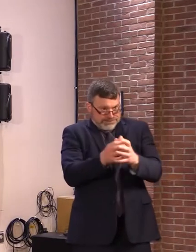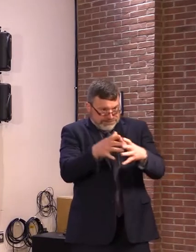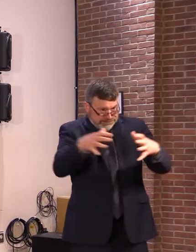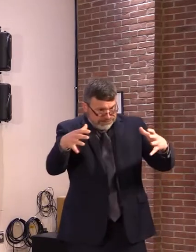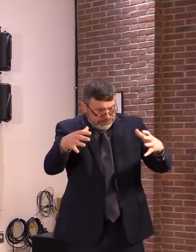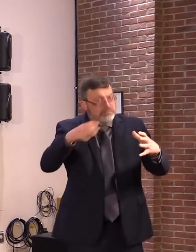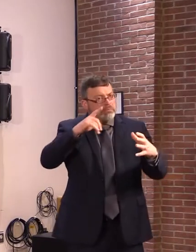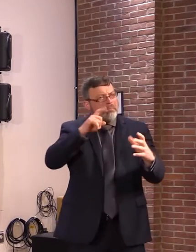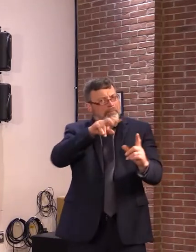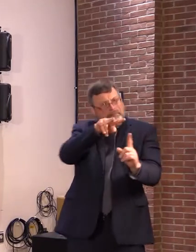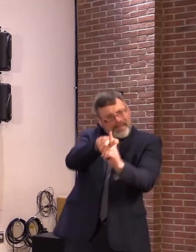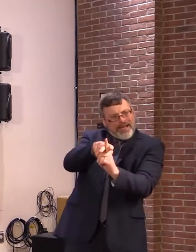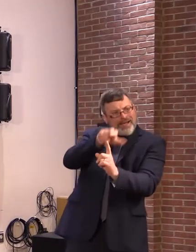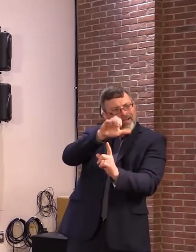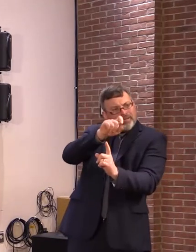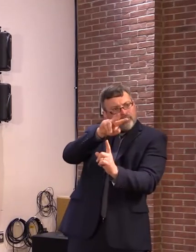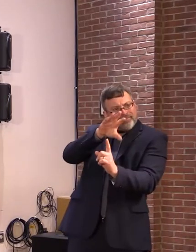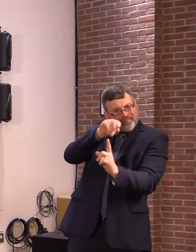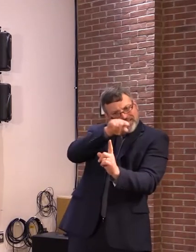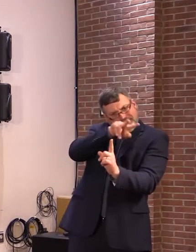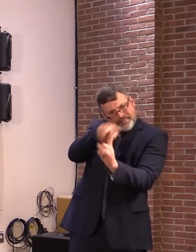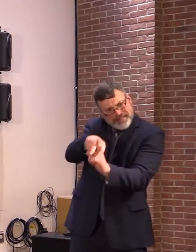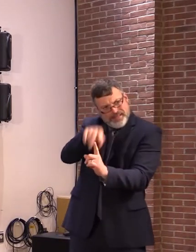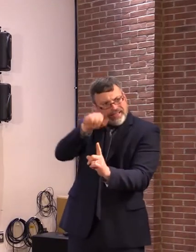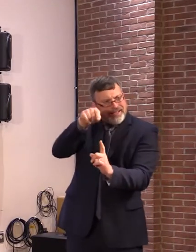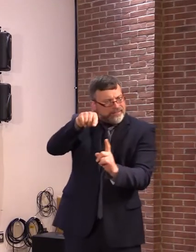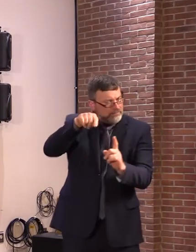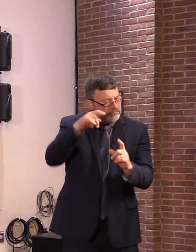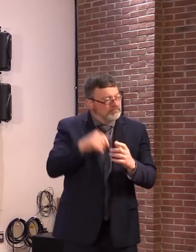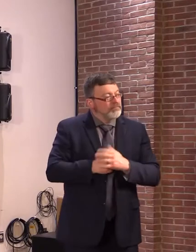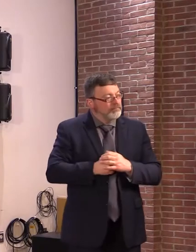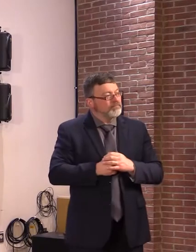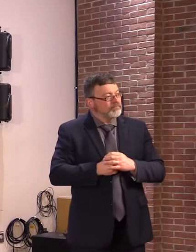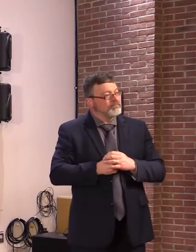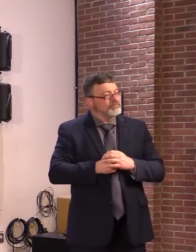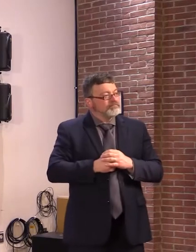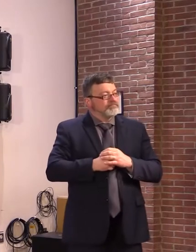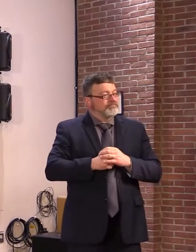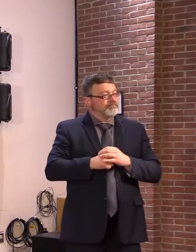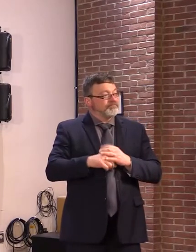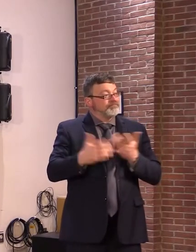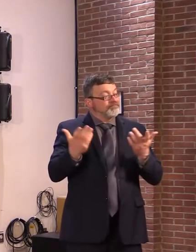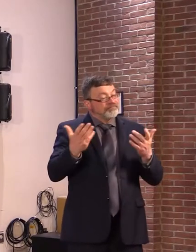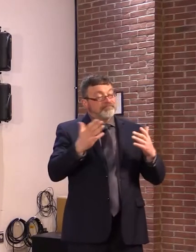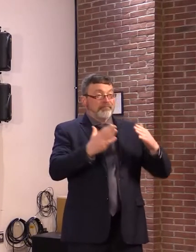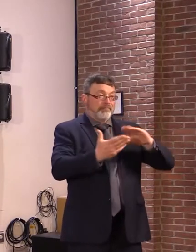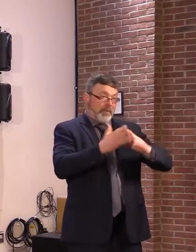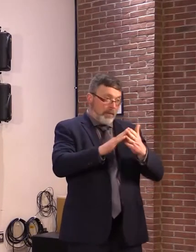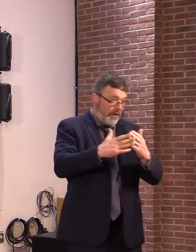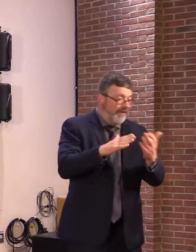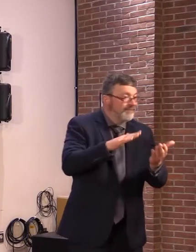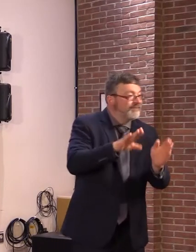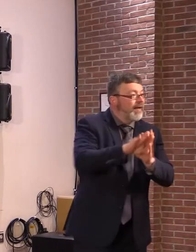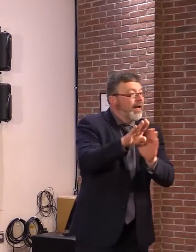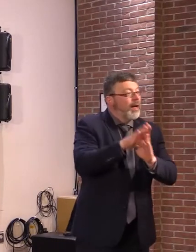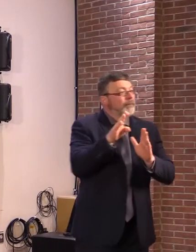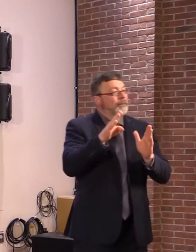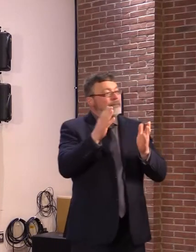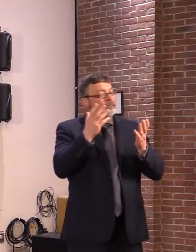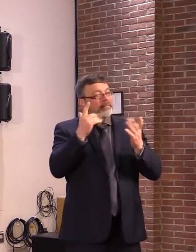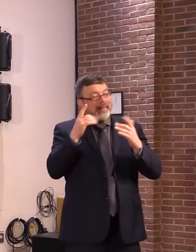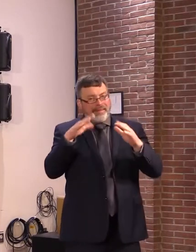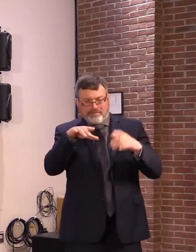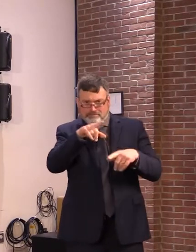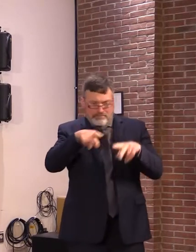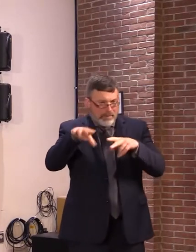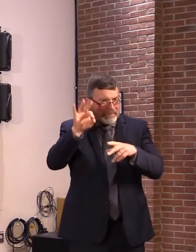housing development. In our neighborhood development areas, our 23 designated downtowns, our new